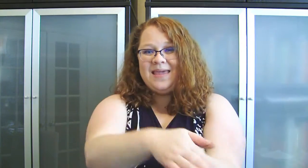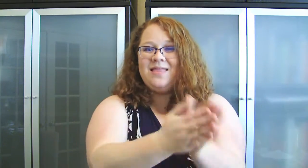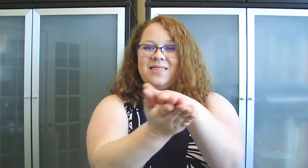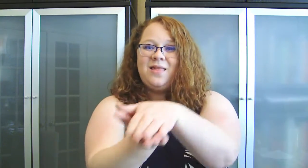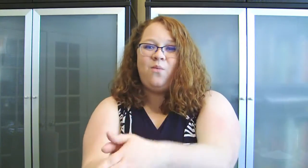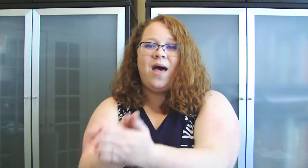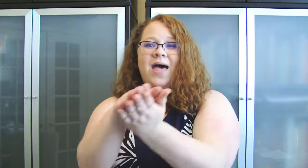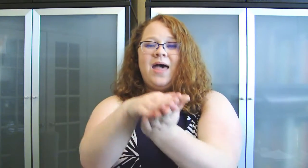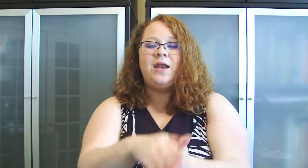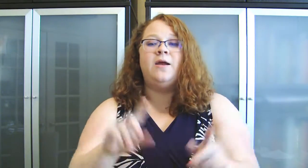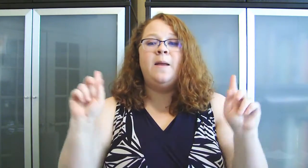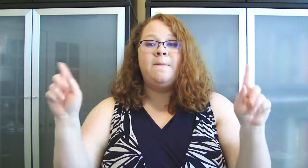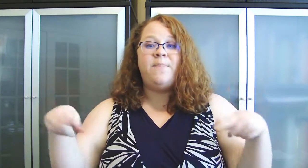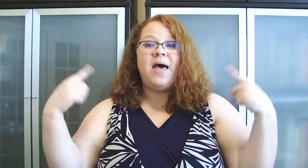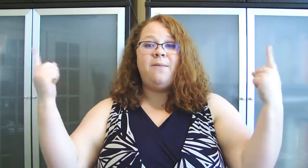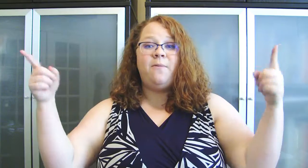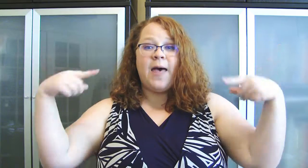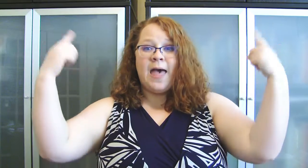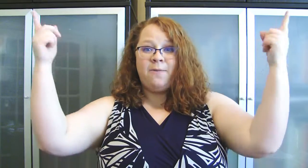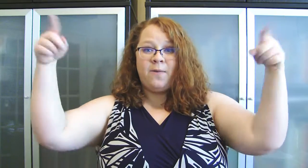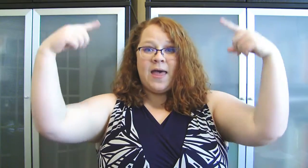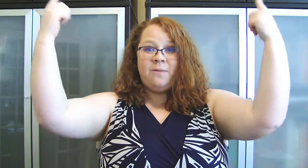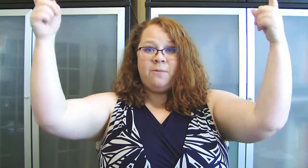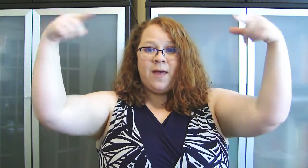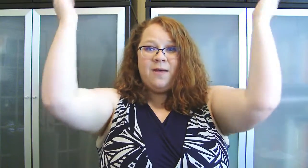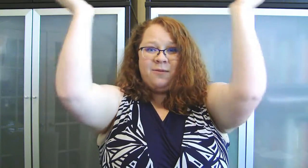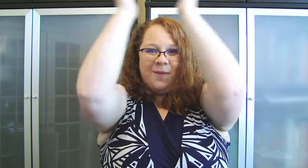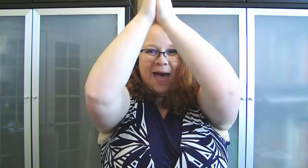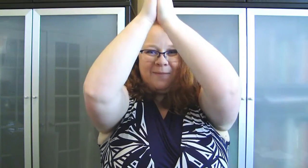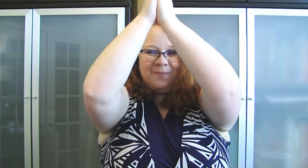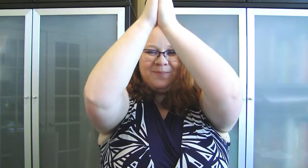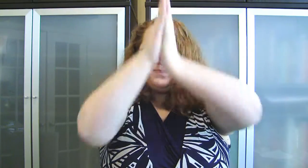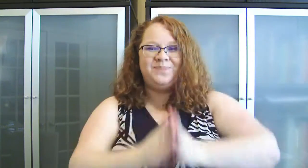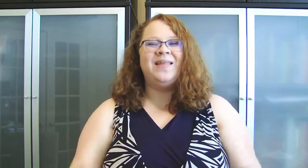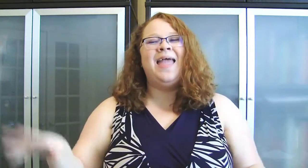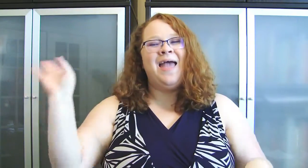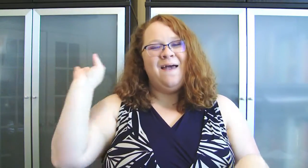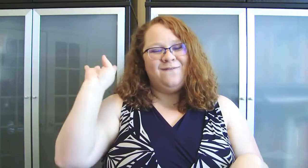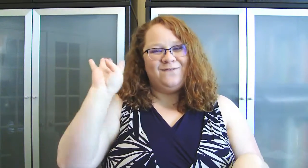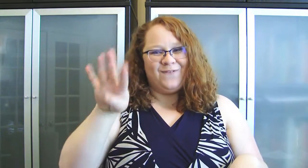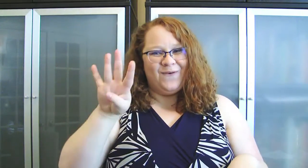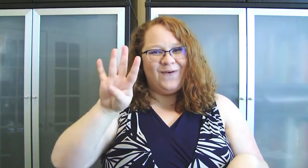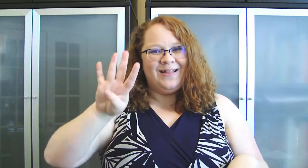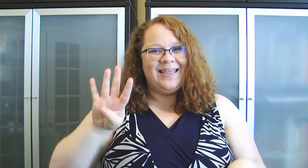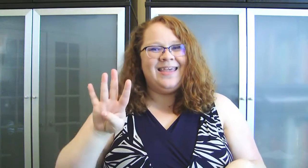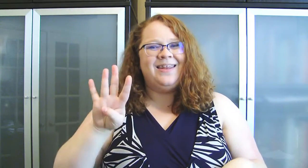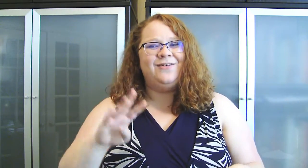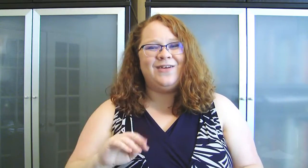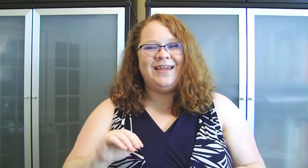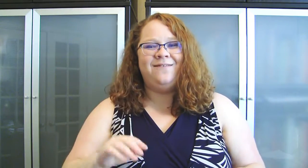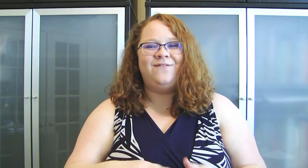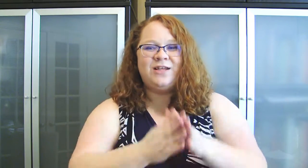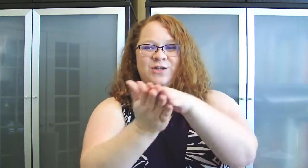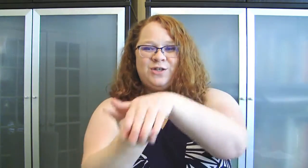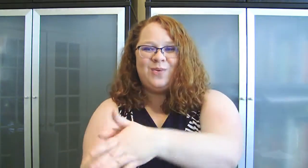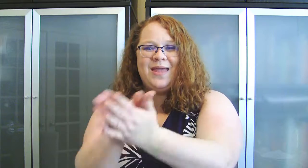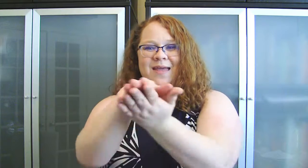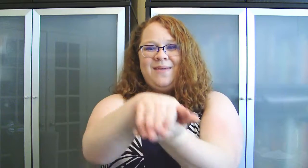in the water. Bobble, bobble, bobble, bobble, pop. Four little green fish swimming